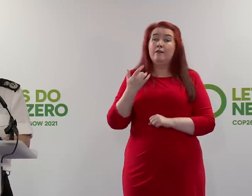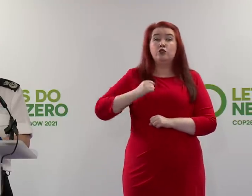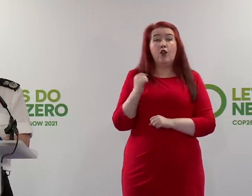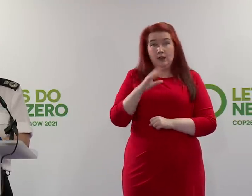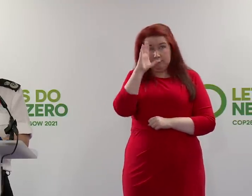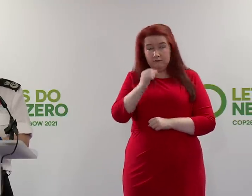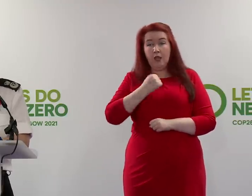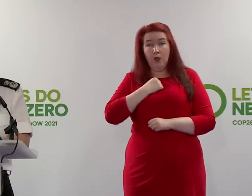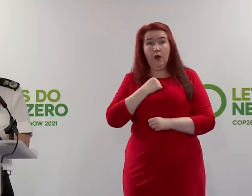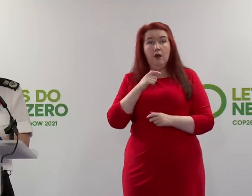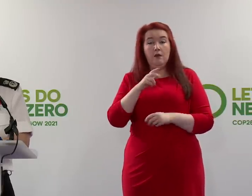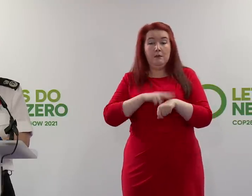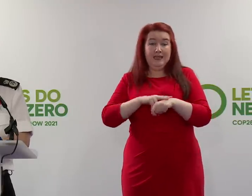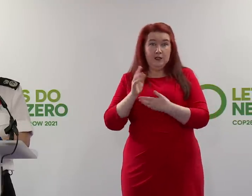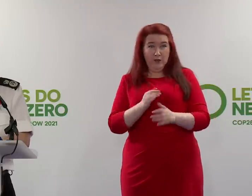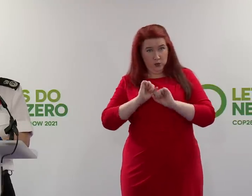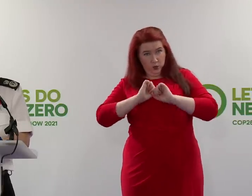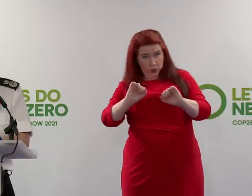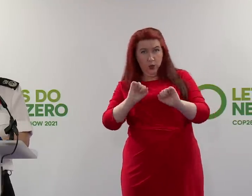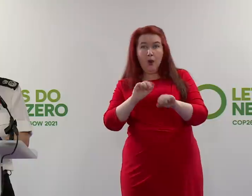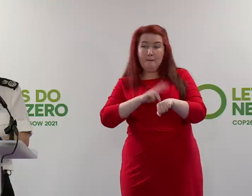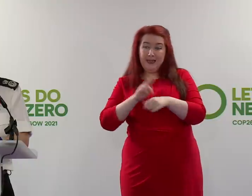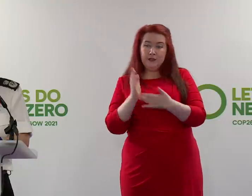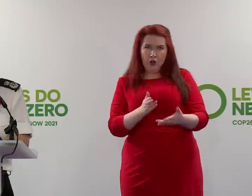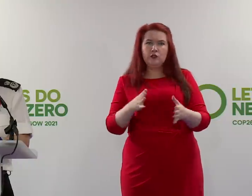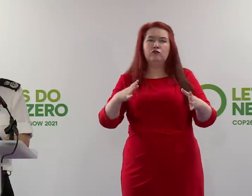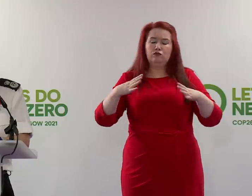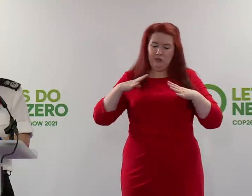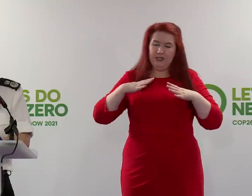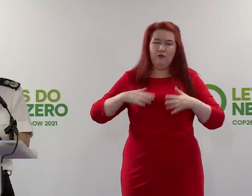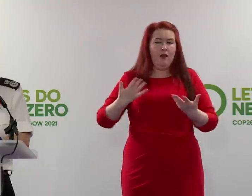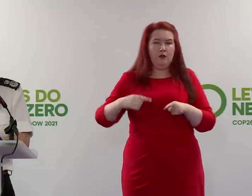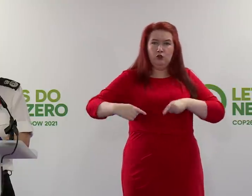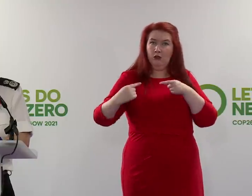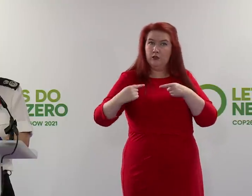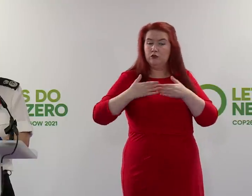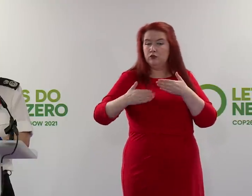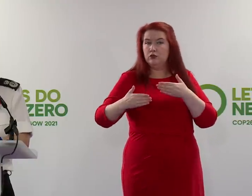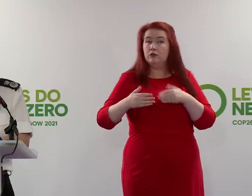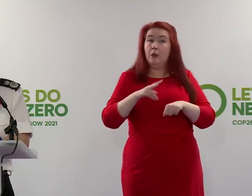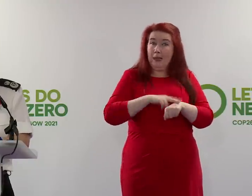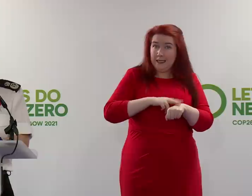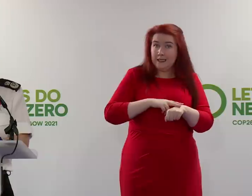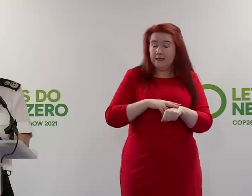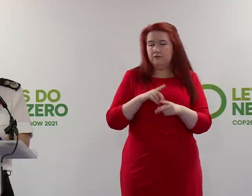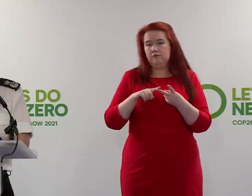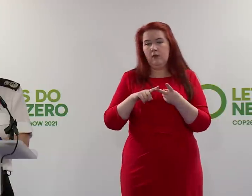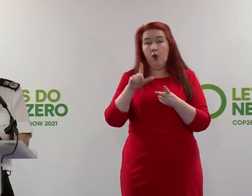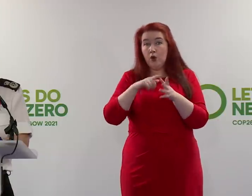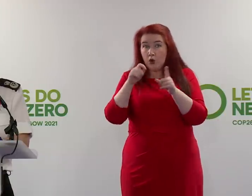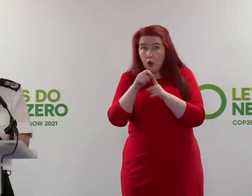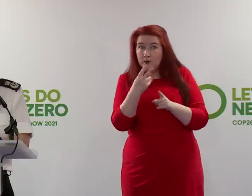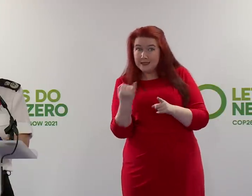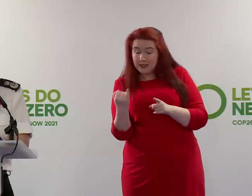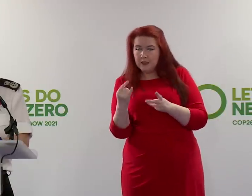service, your police service, is ready for the challenges that lie ahead, both to police COP26 and to